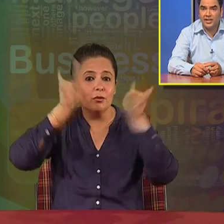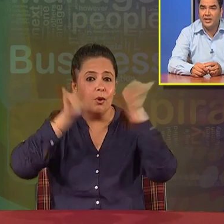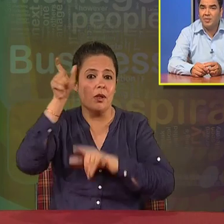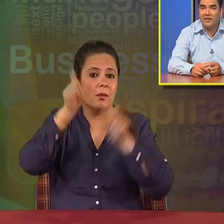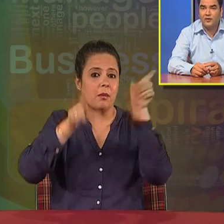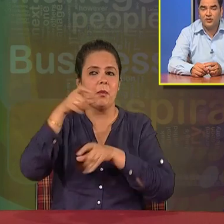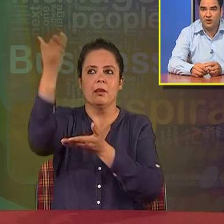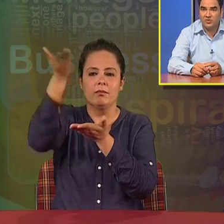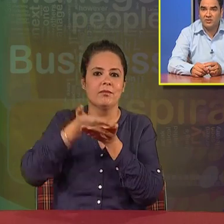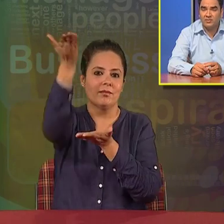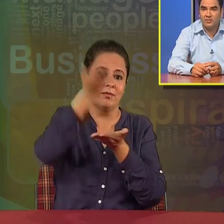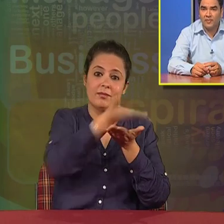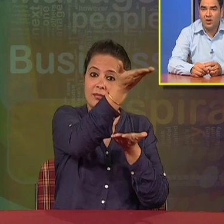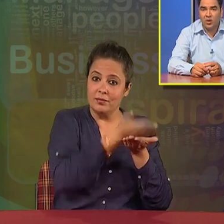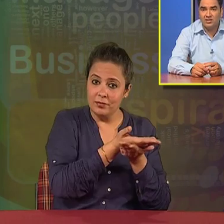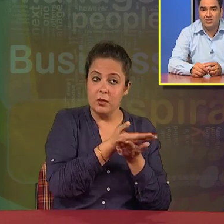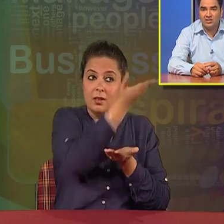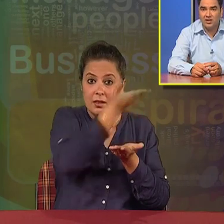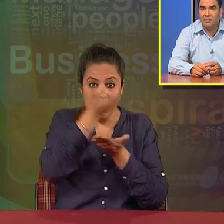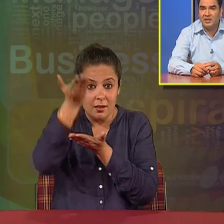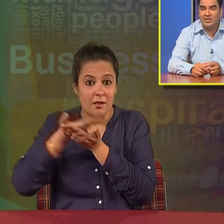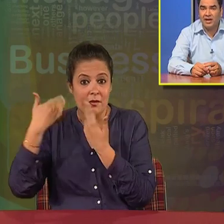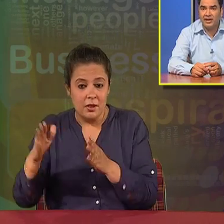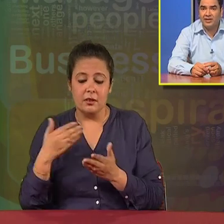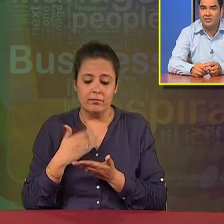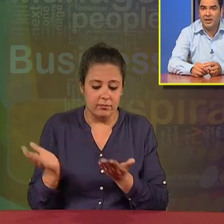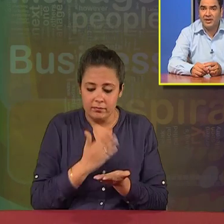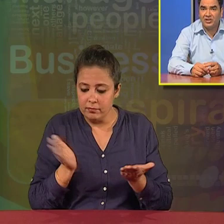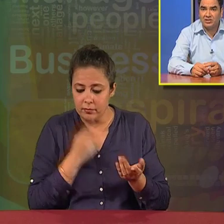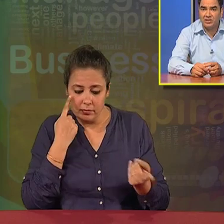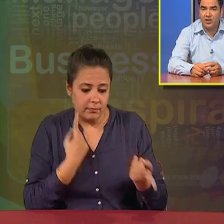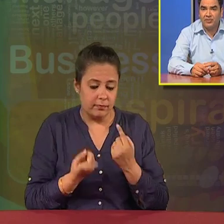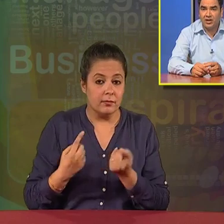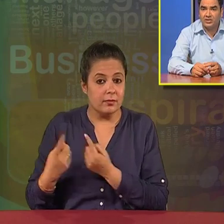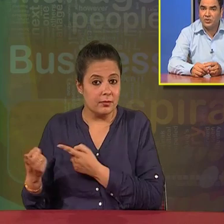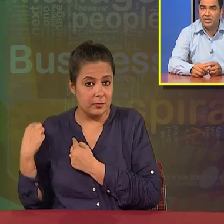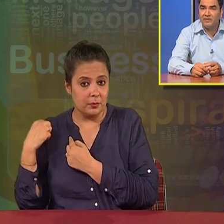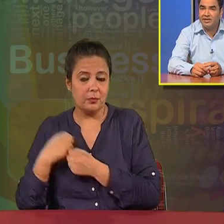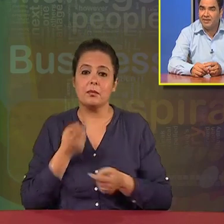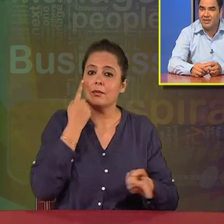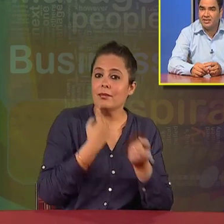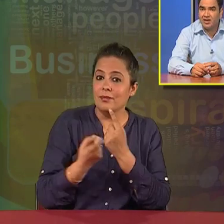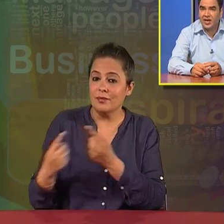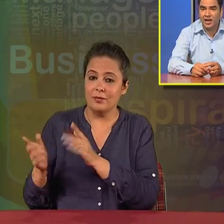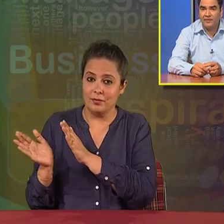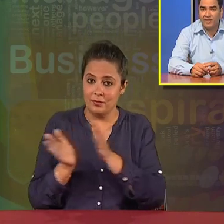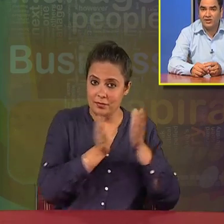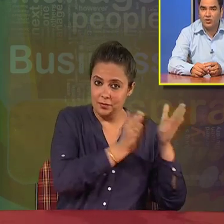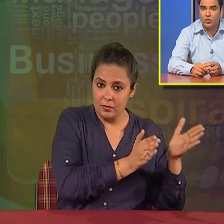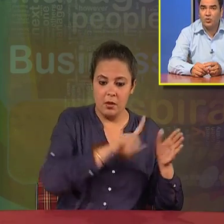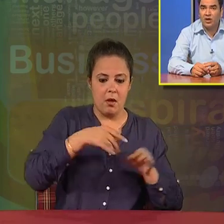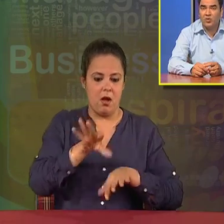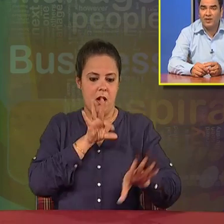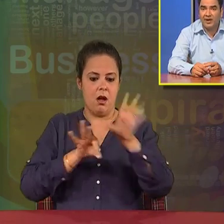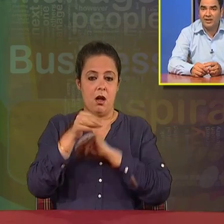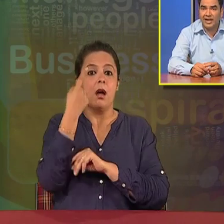they can apply for the jobs. Once the companies are getting the applications, the scrutiny will take place, and after that,